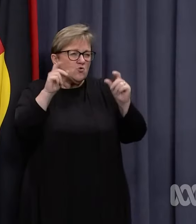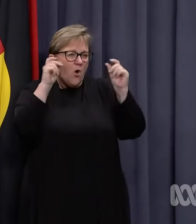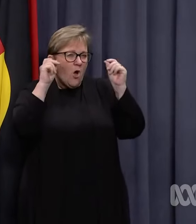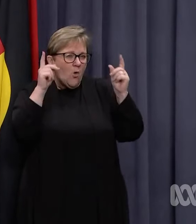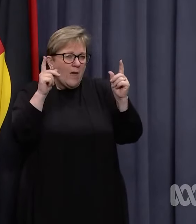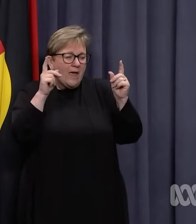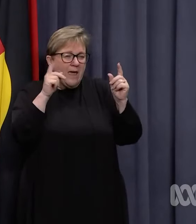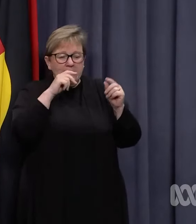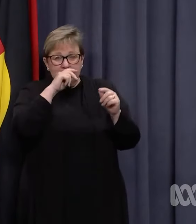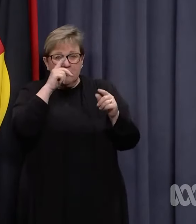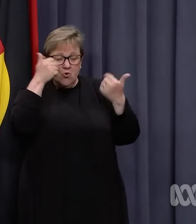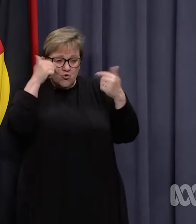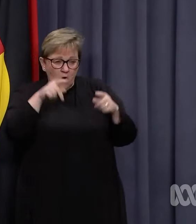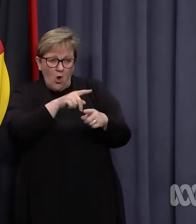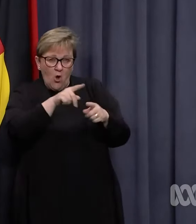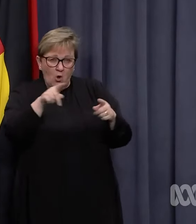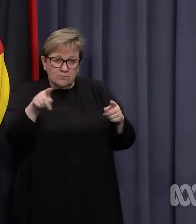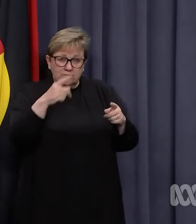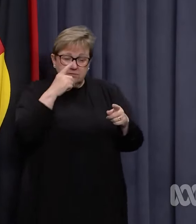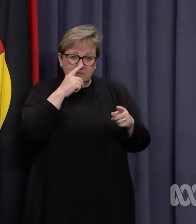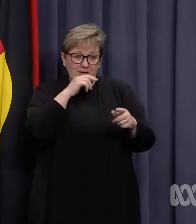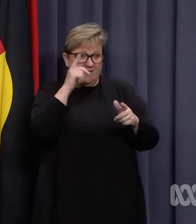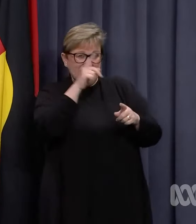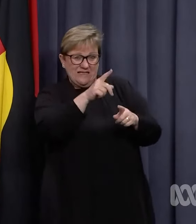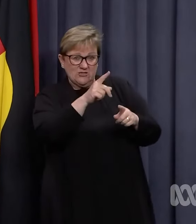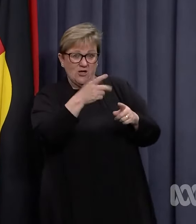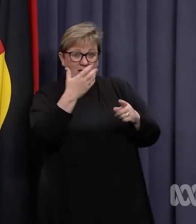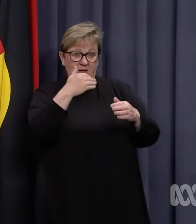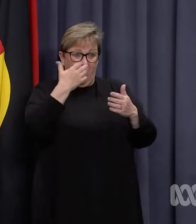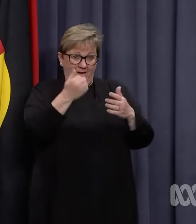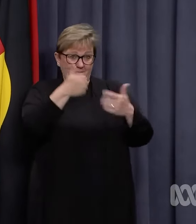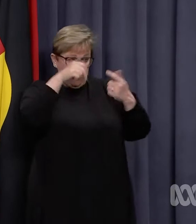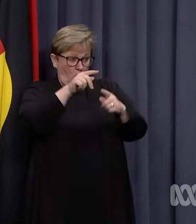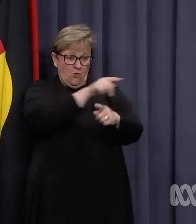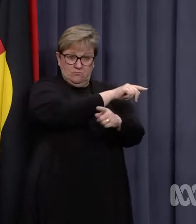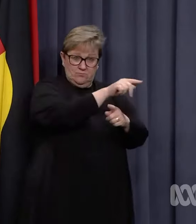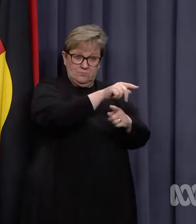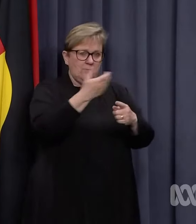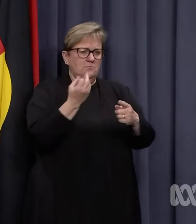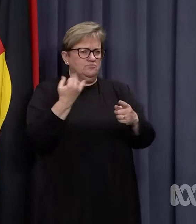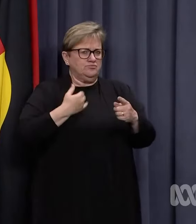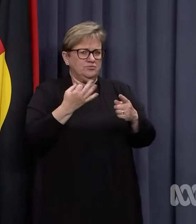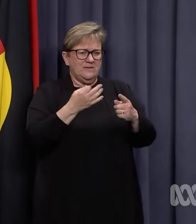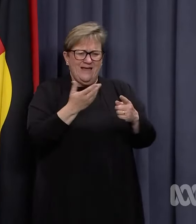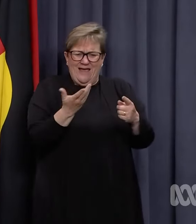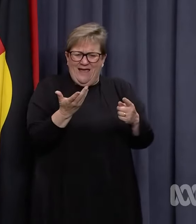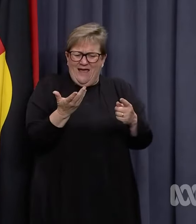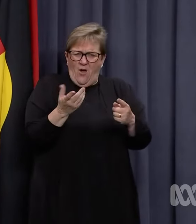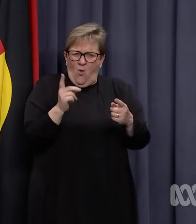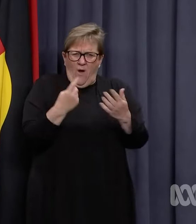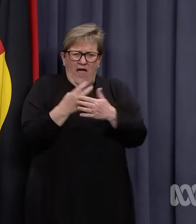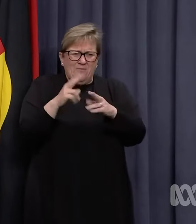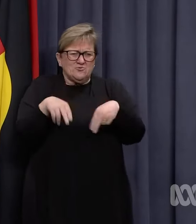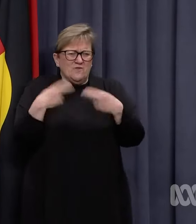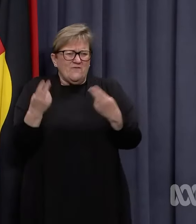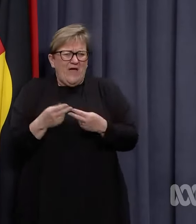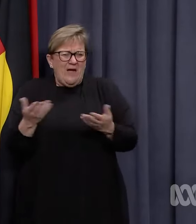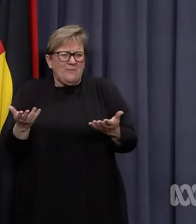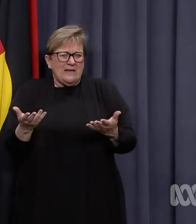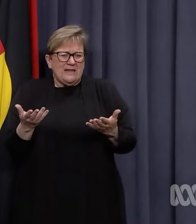close contacts who are either as teachers or students in their kids' class, where does that leave families,